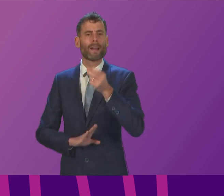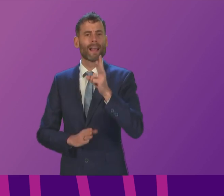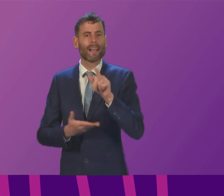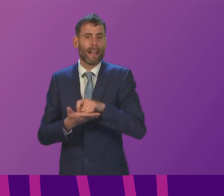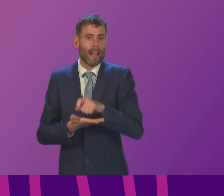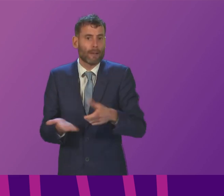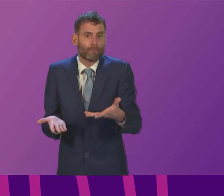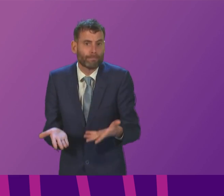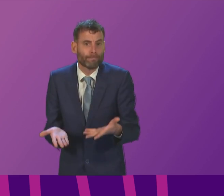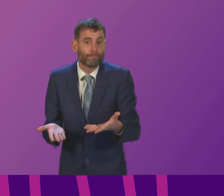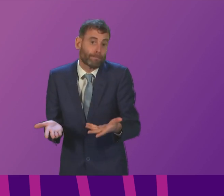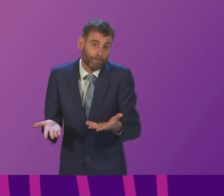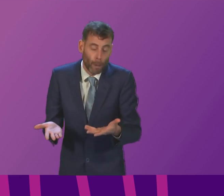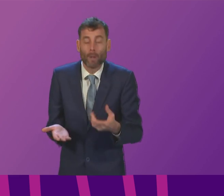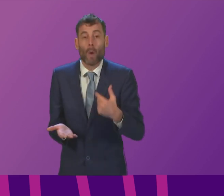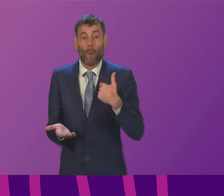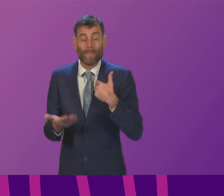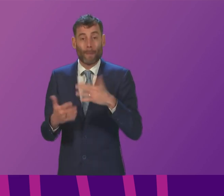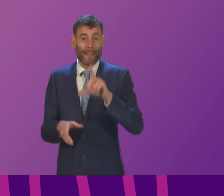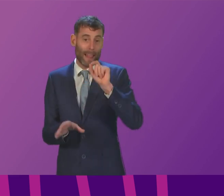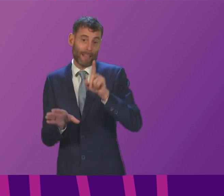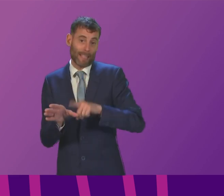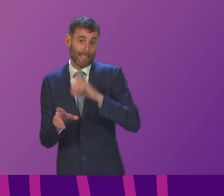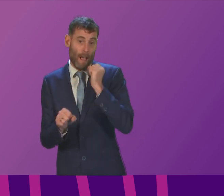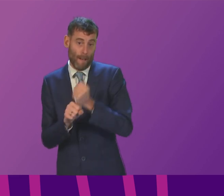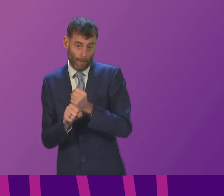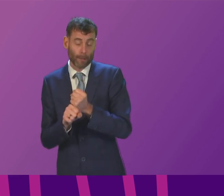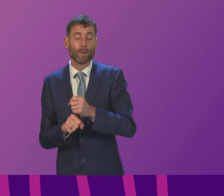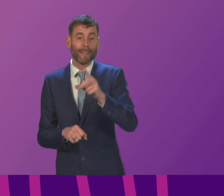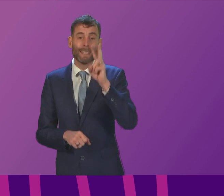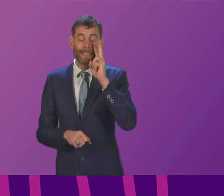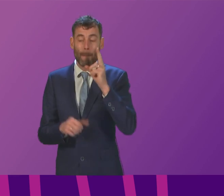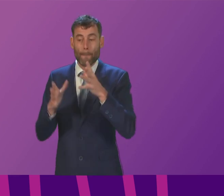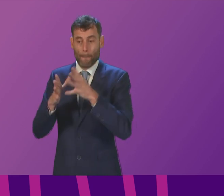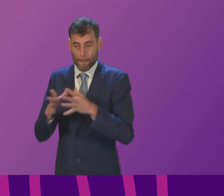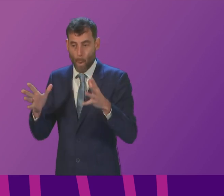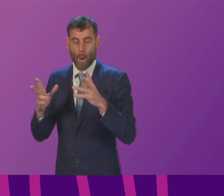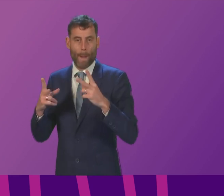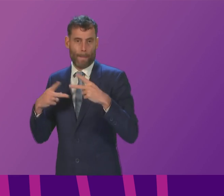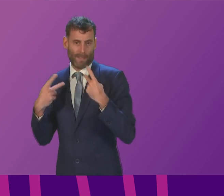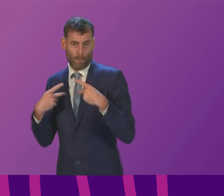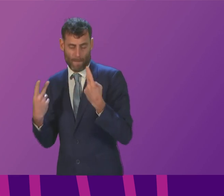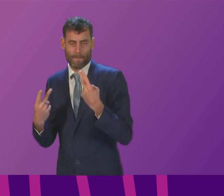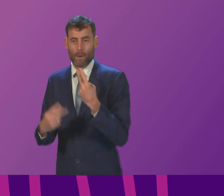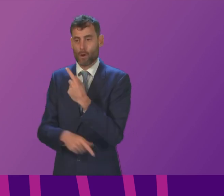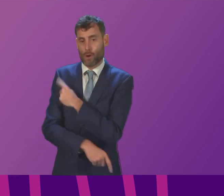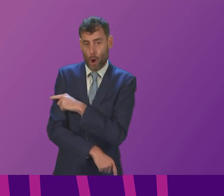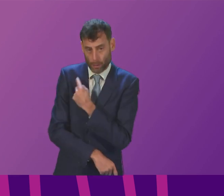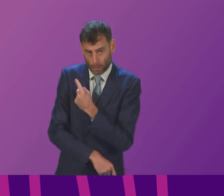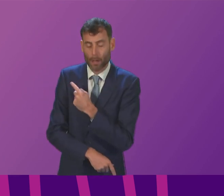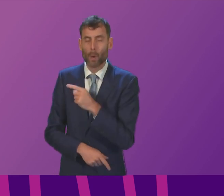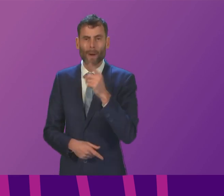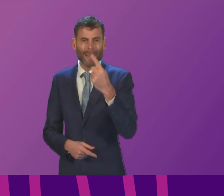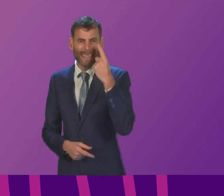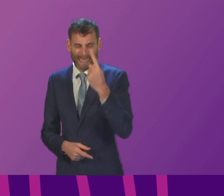we have spent in government the 11% increase in the nurses and midwives working in our national health service we have increased